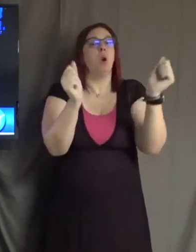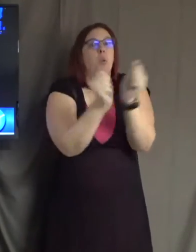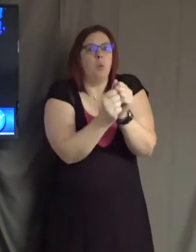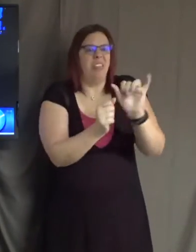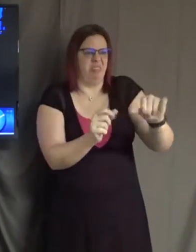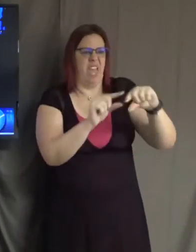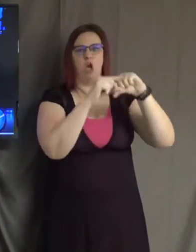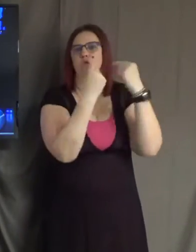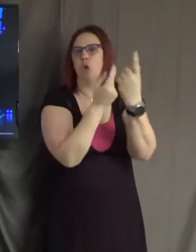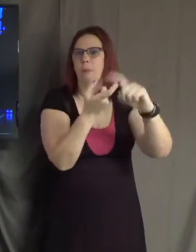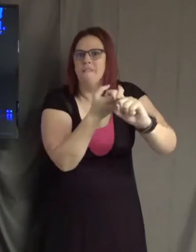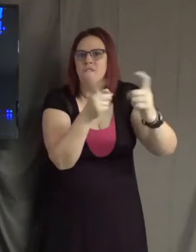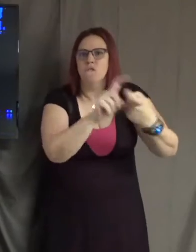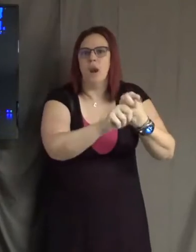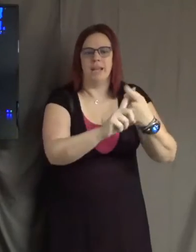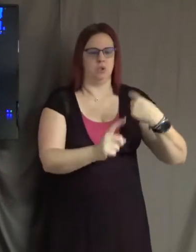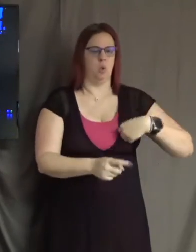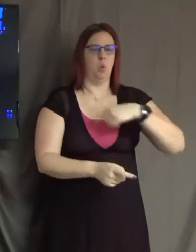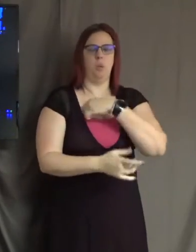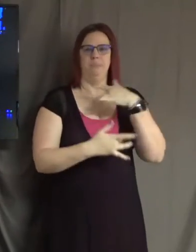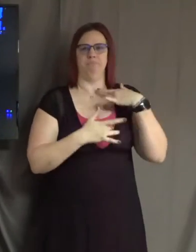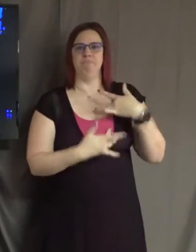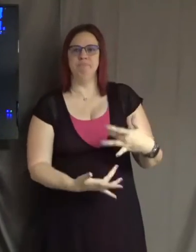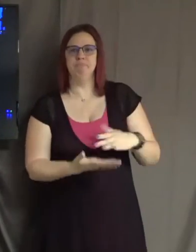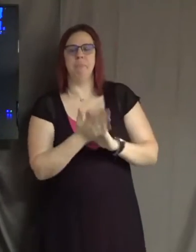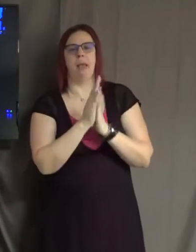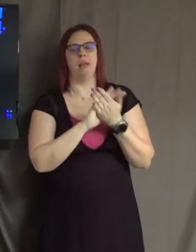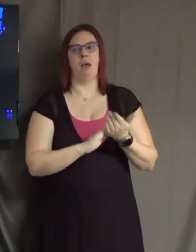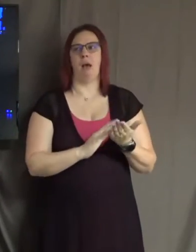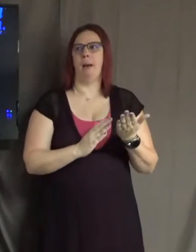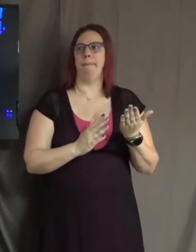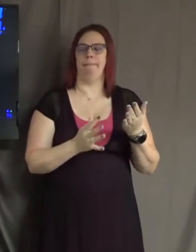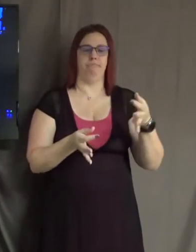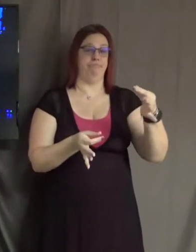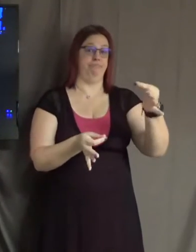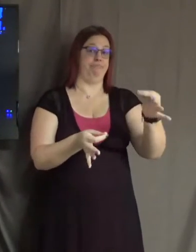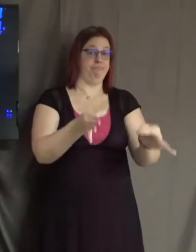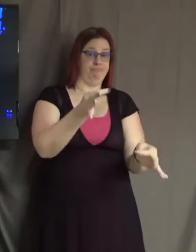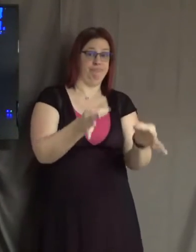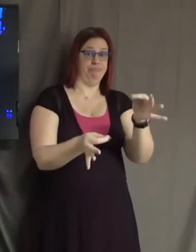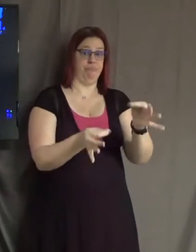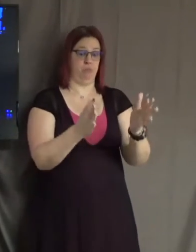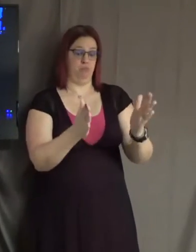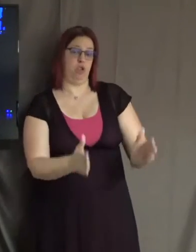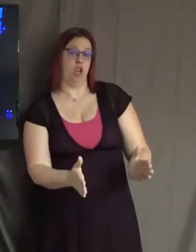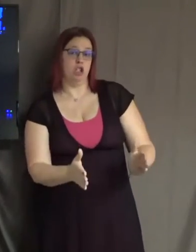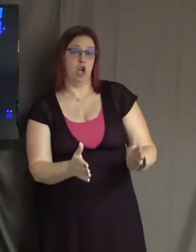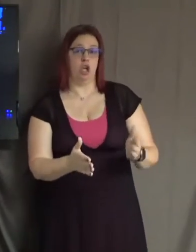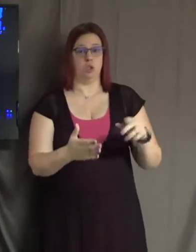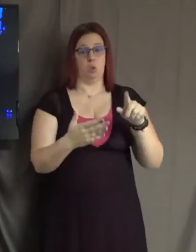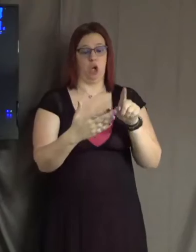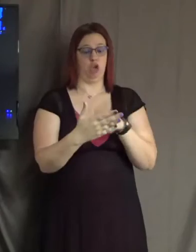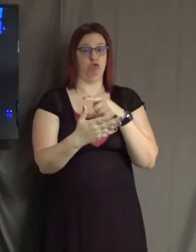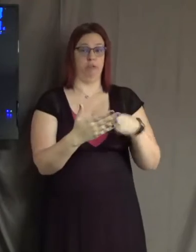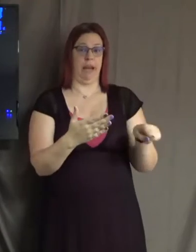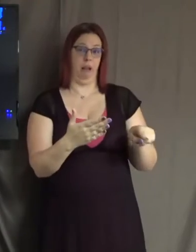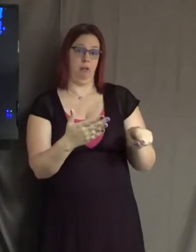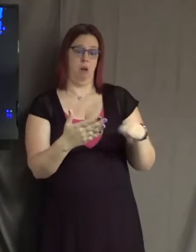we tend to be soundbiters. Meaning maybe we are judgers. We are very critical. We are gossipers. We spend time